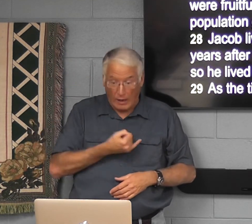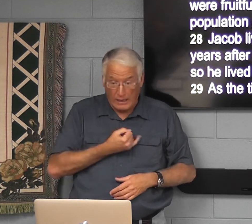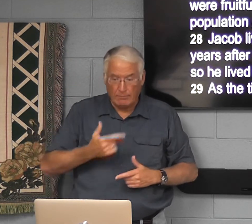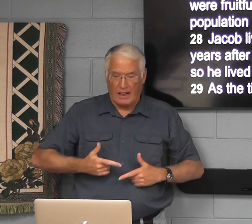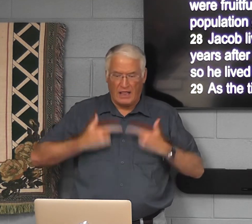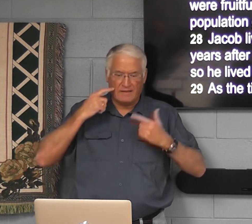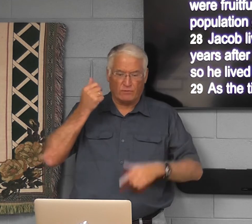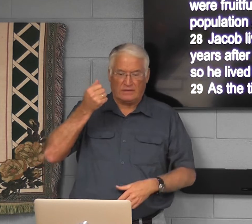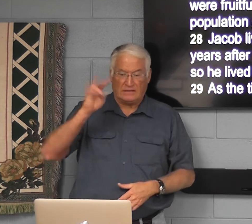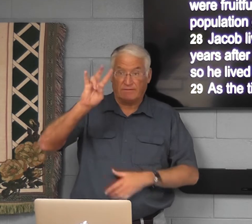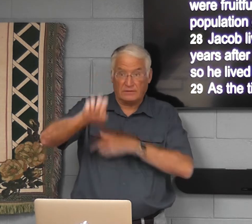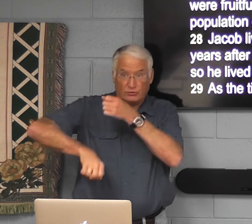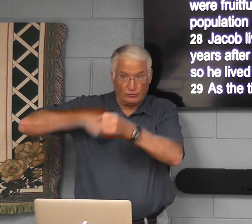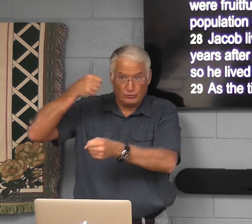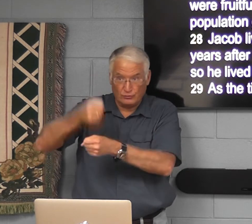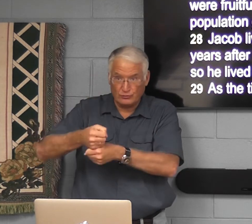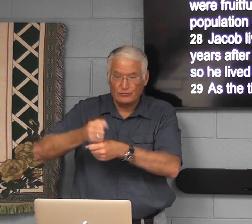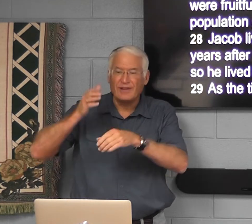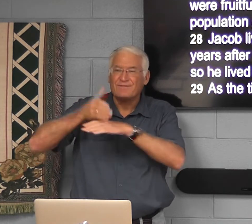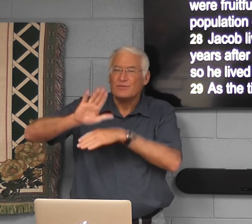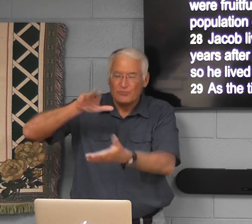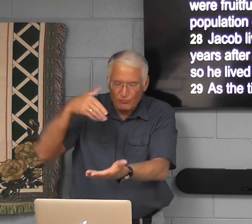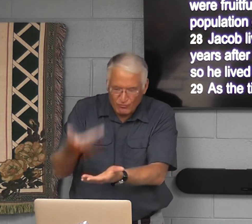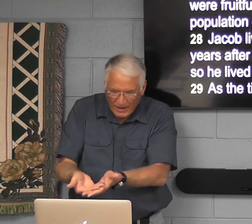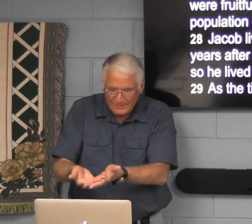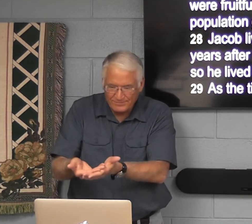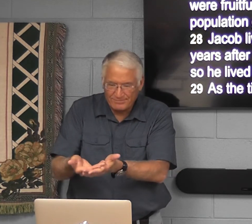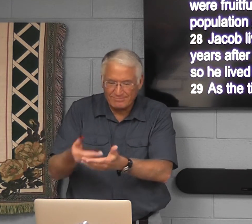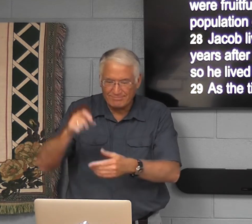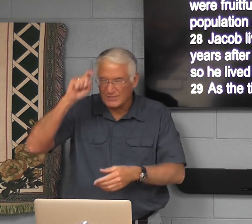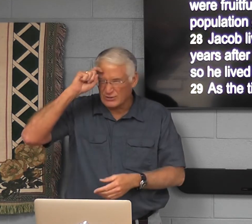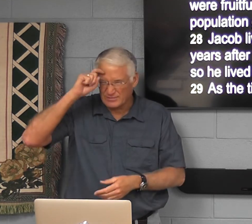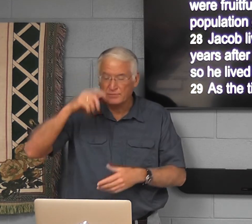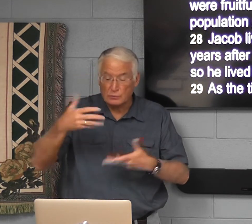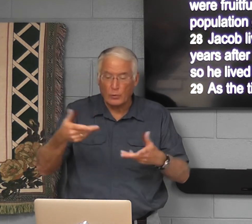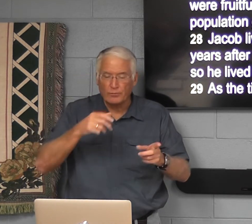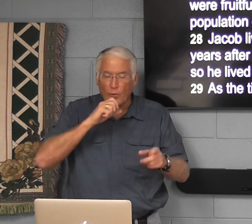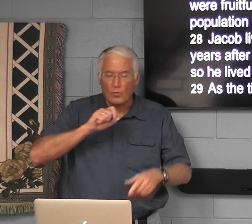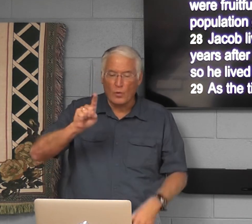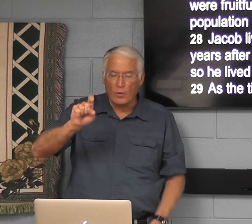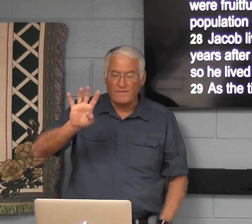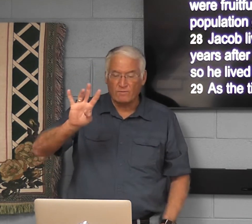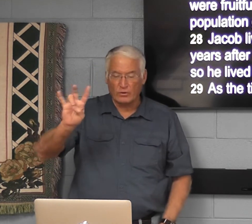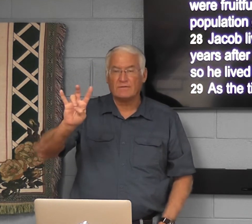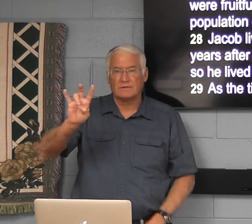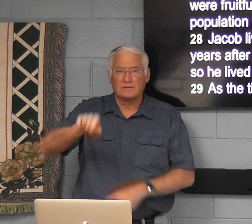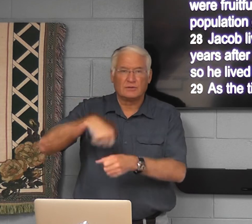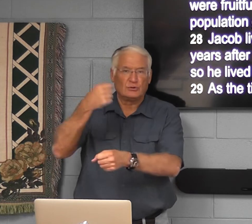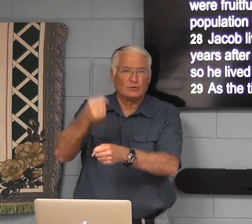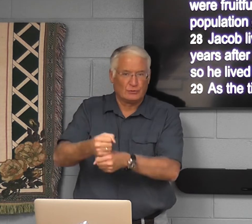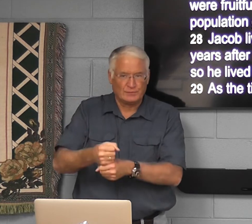Jacob lived there for 17 years after his arrival in Egypt. And he lived